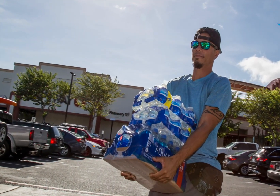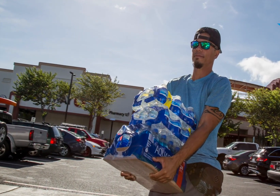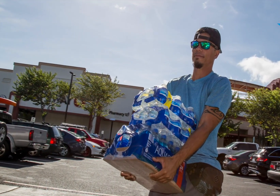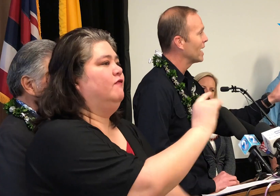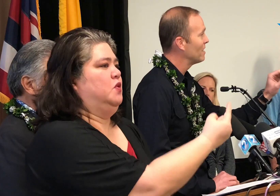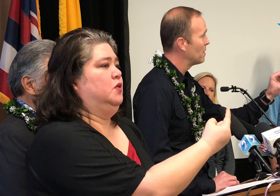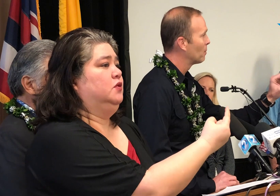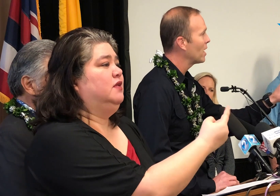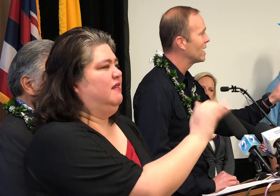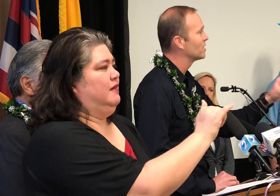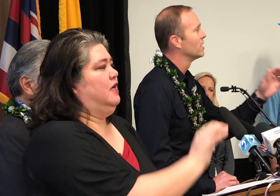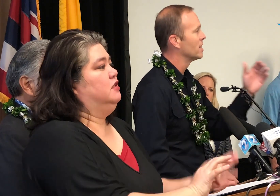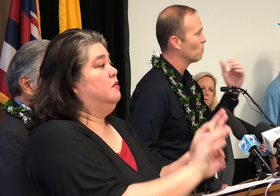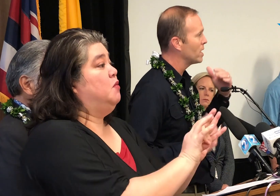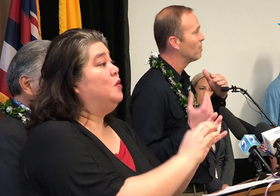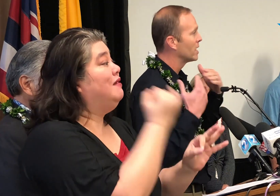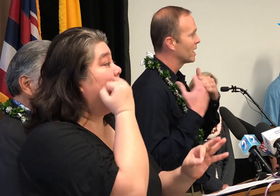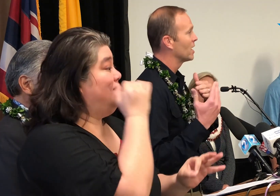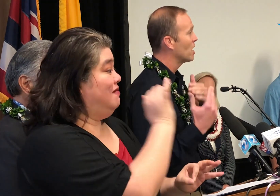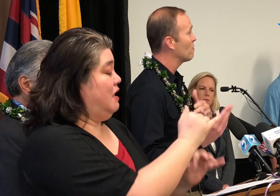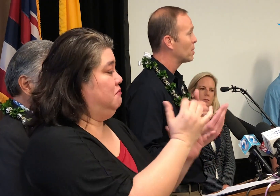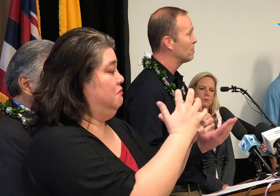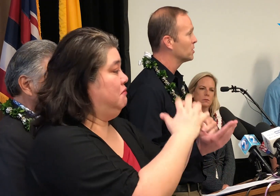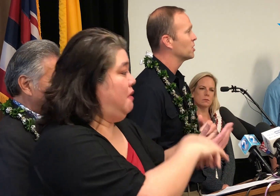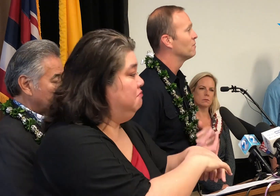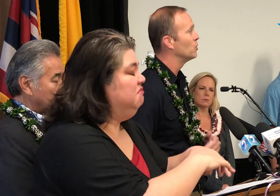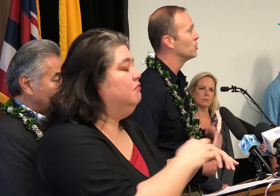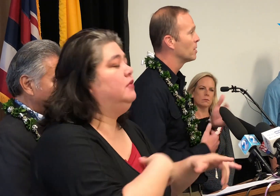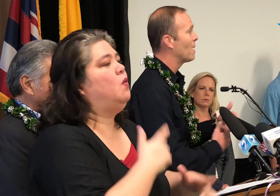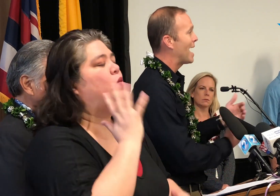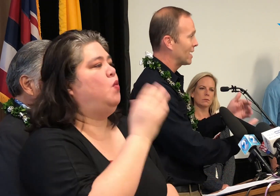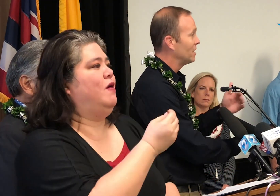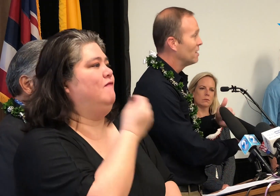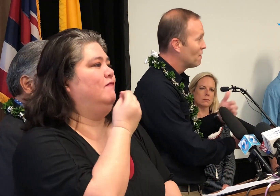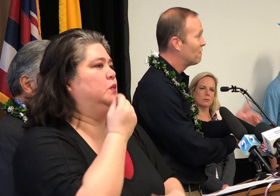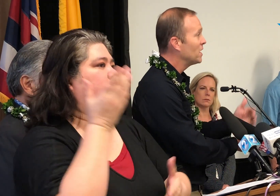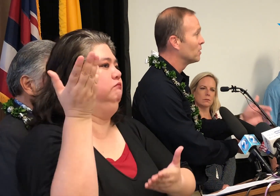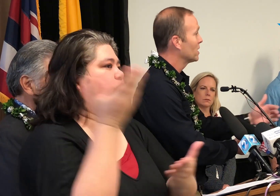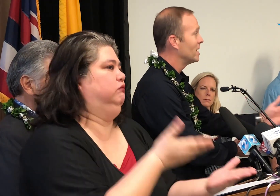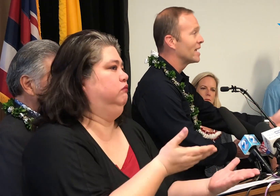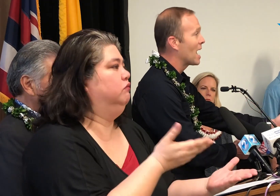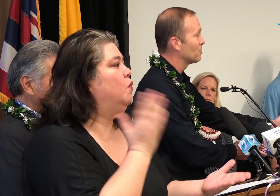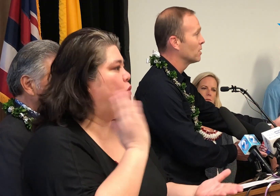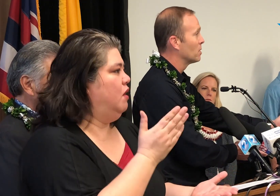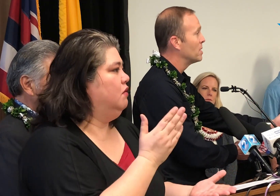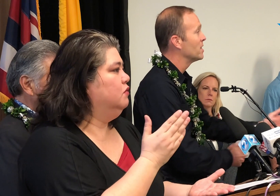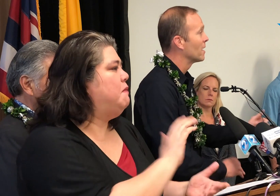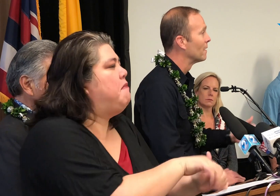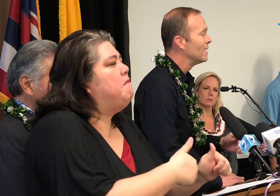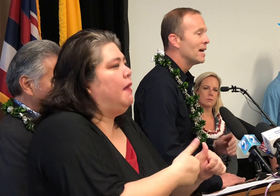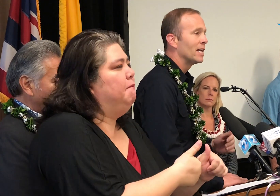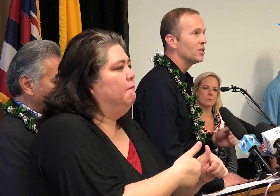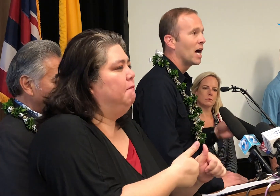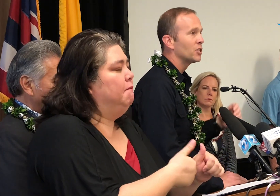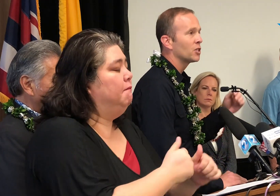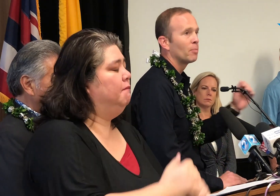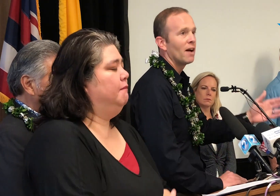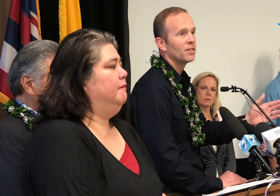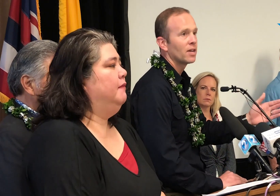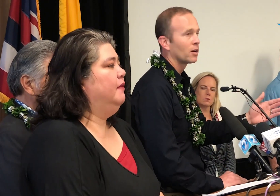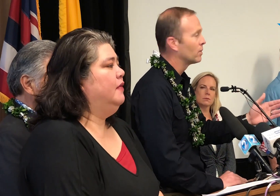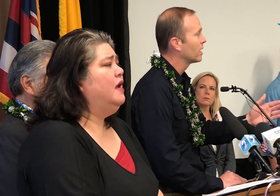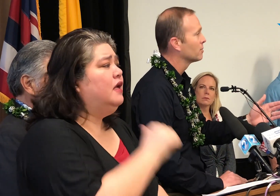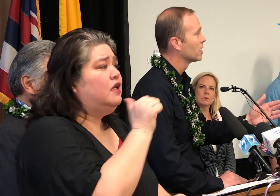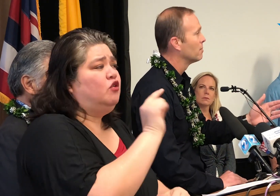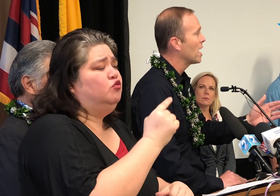pipeline going and if it breaks then we bring in enough pre-positioned food to back fill any gaps that would be there and it's not just